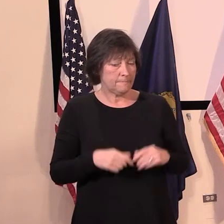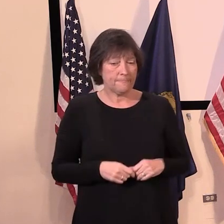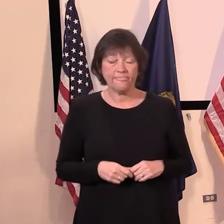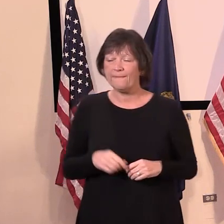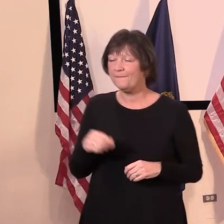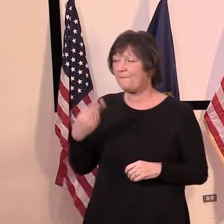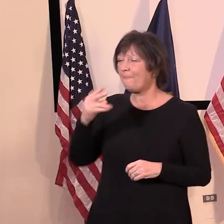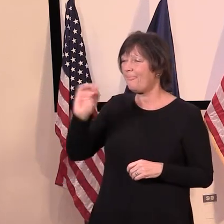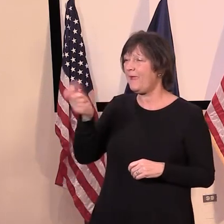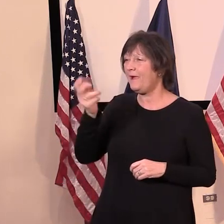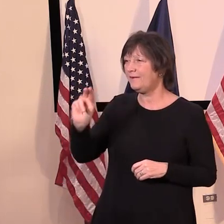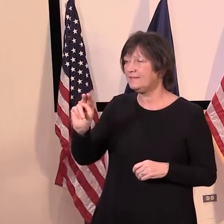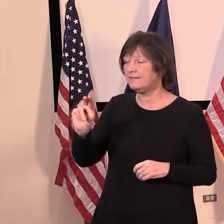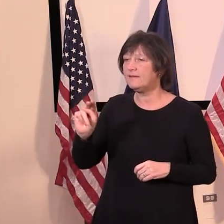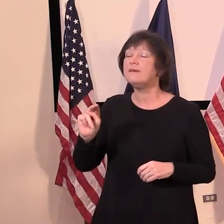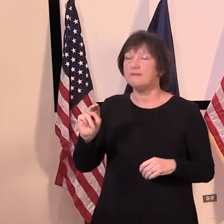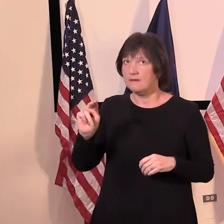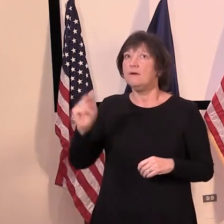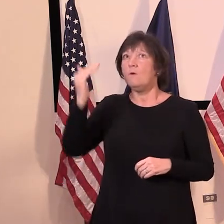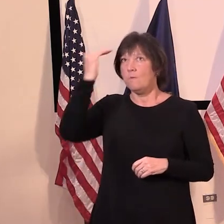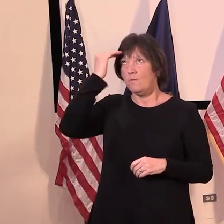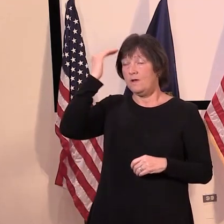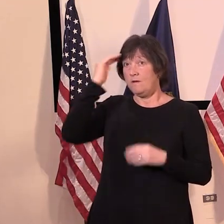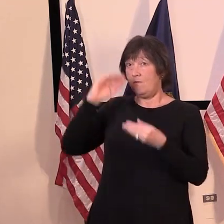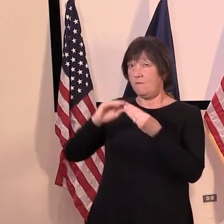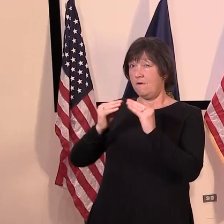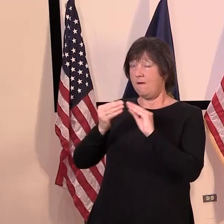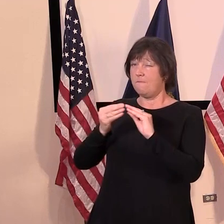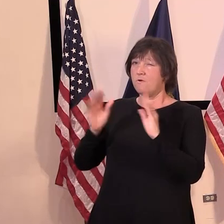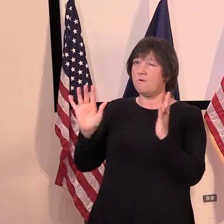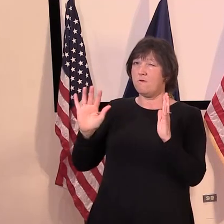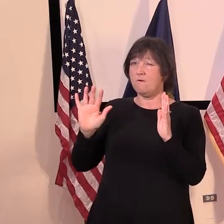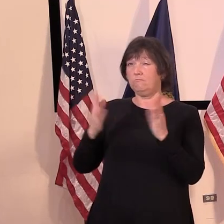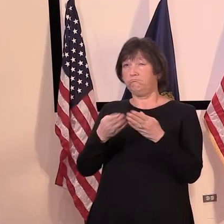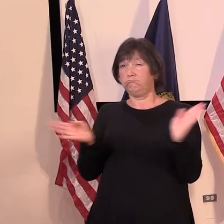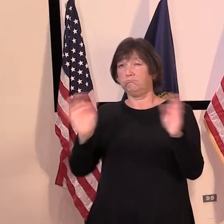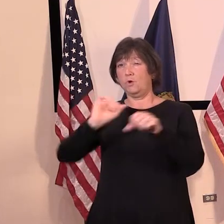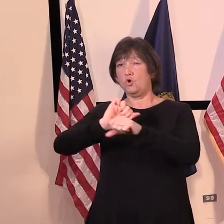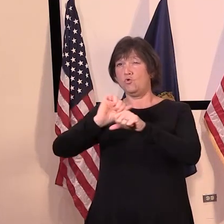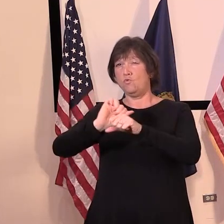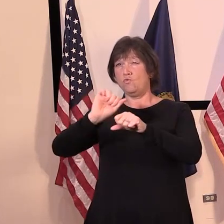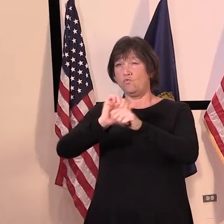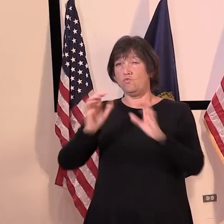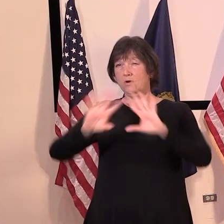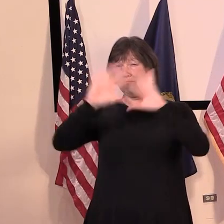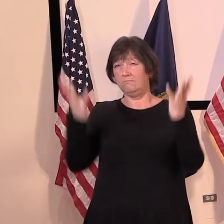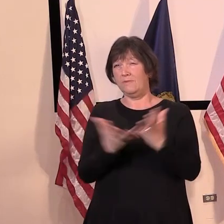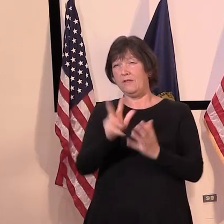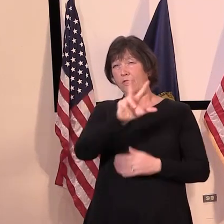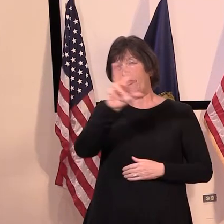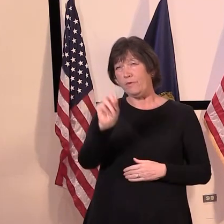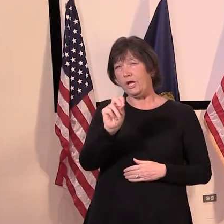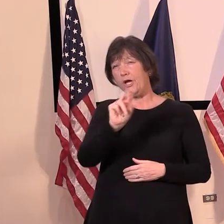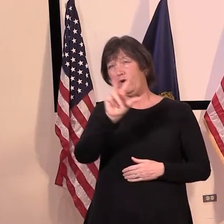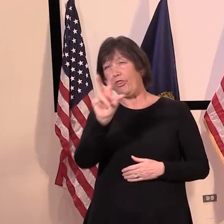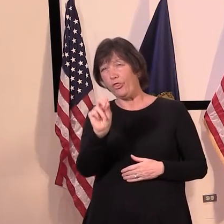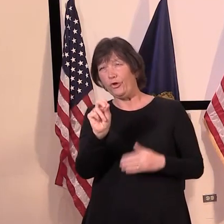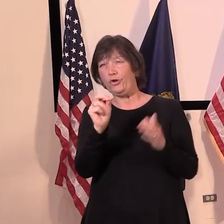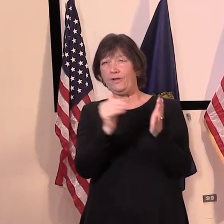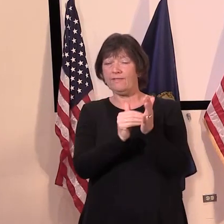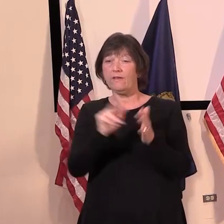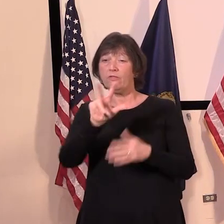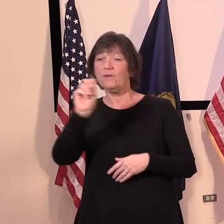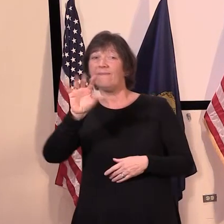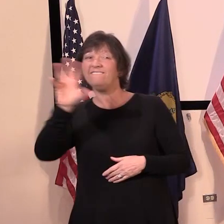Yeah. So we know that our workforce is somewhere between 330,000 to 350,000